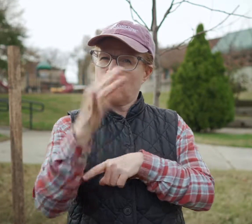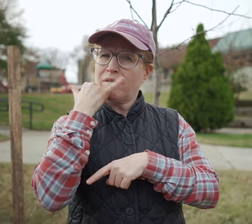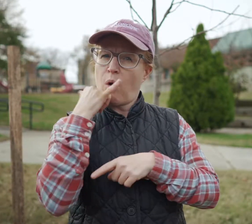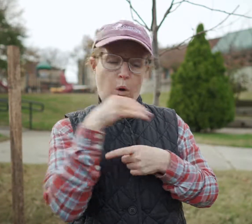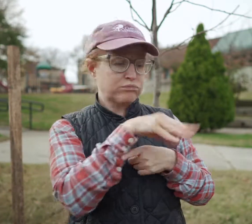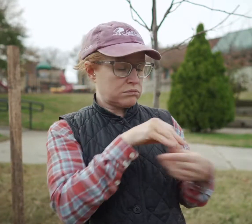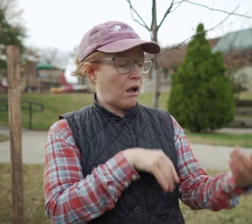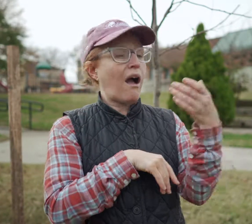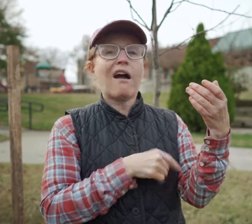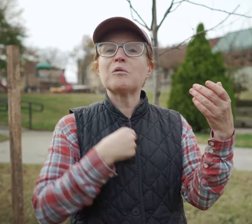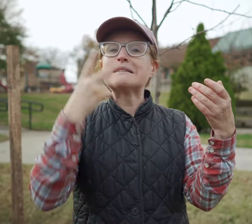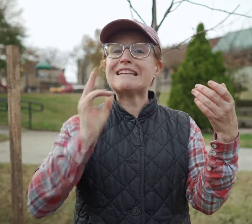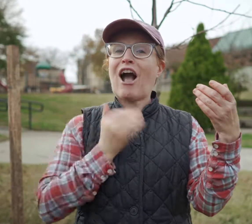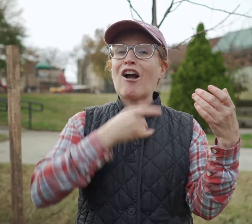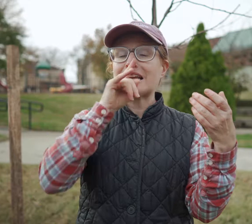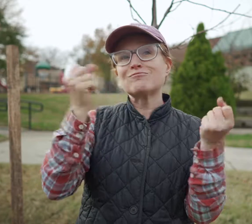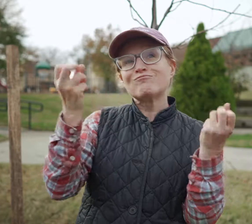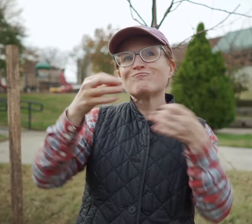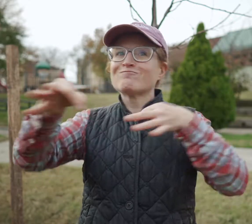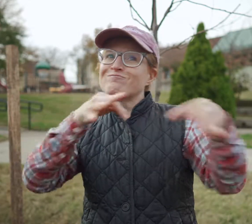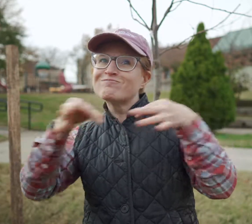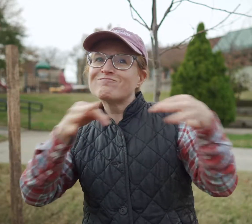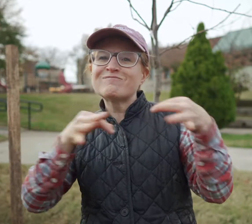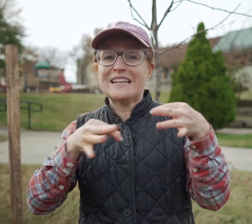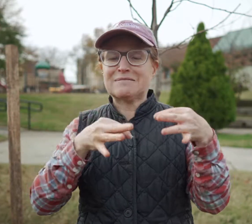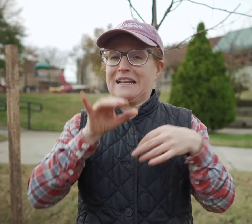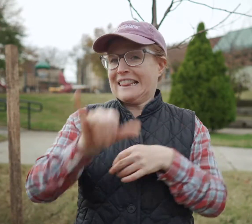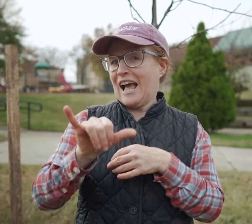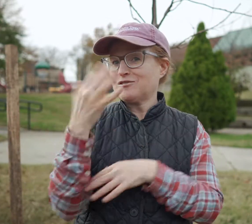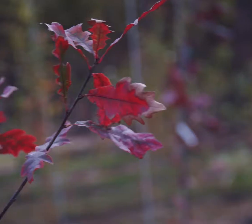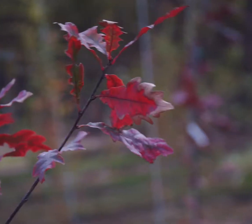phone and it'll connect you to the video that our students made that talk about that specific tree.